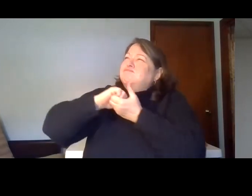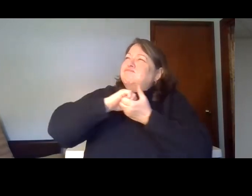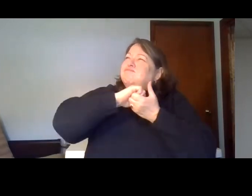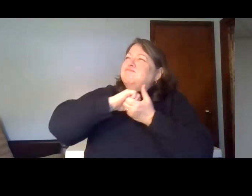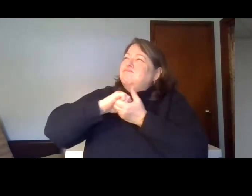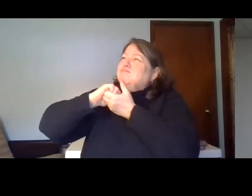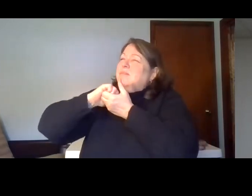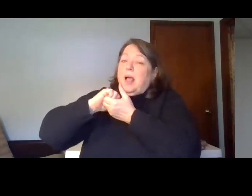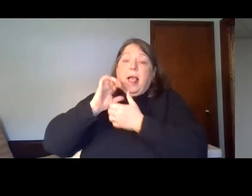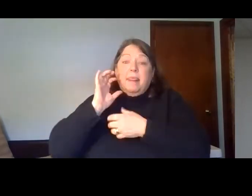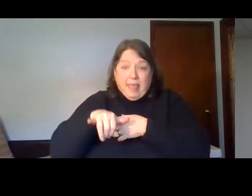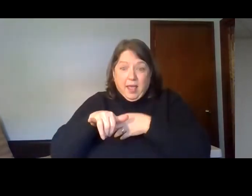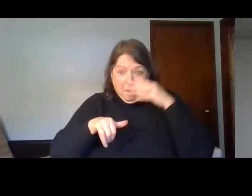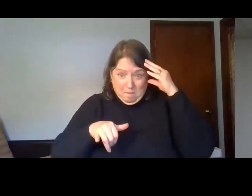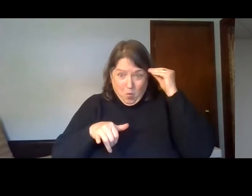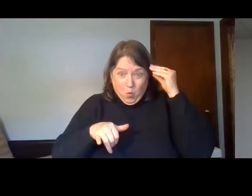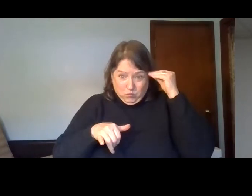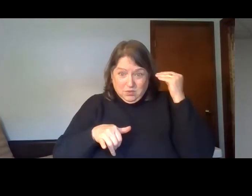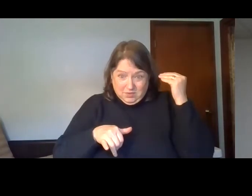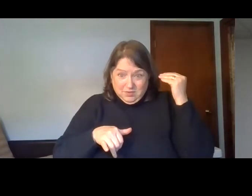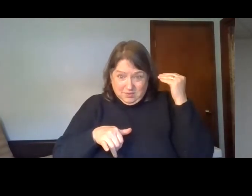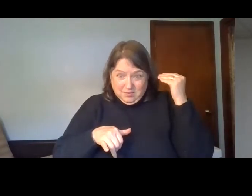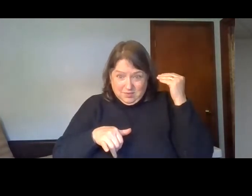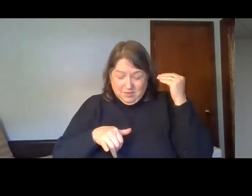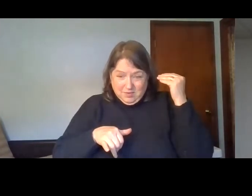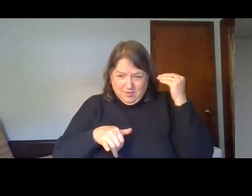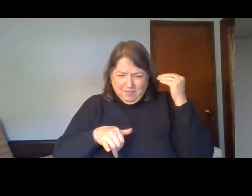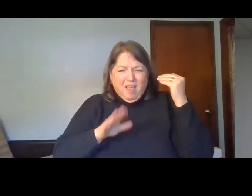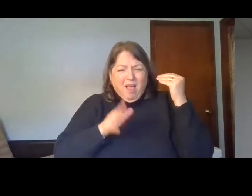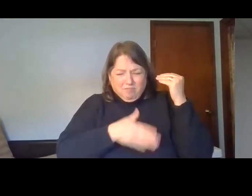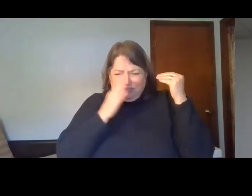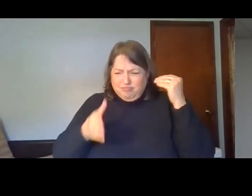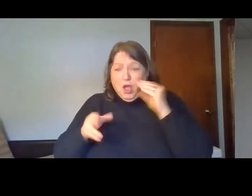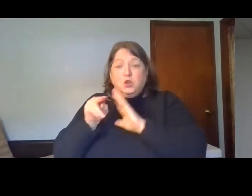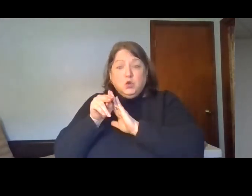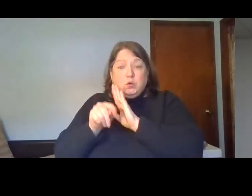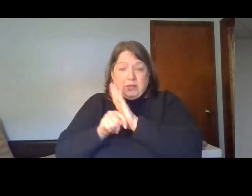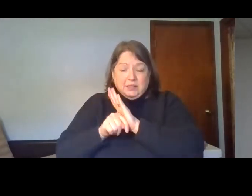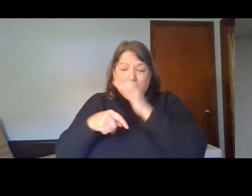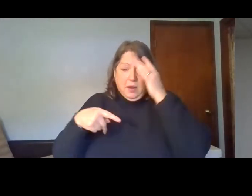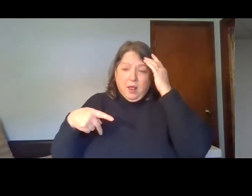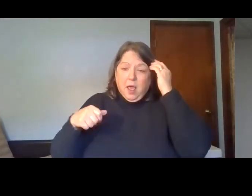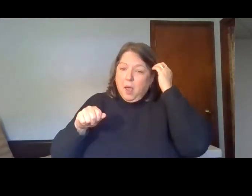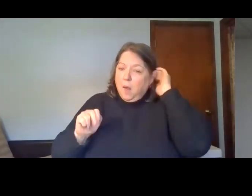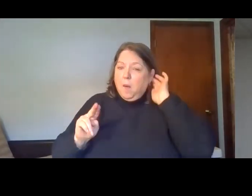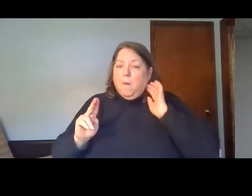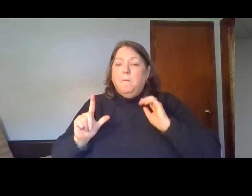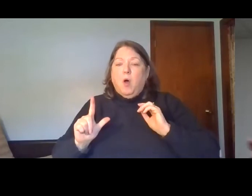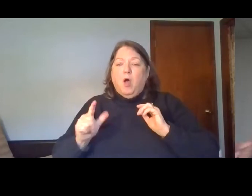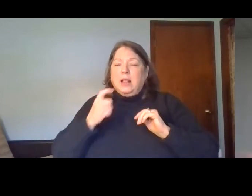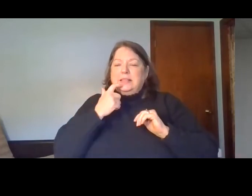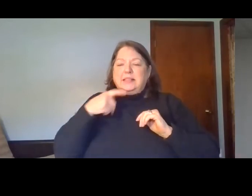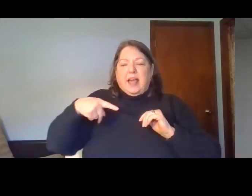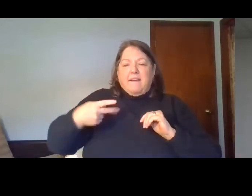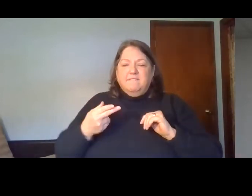That was his prayer. And I was reminded of Paul in the New Testament in Philippians 3, 10 and 11. Paul gives